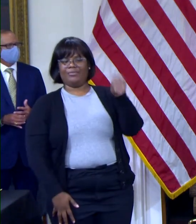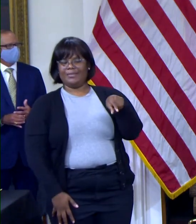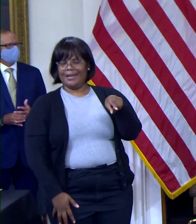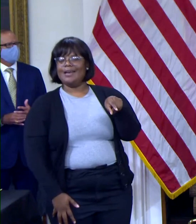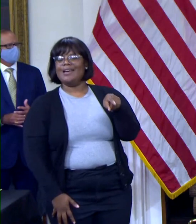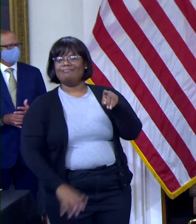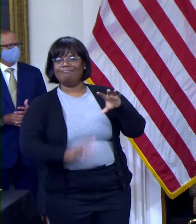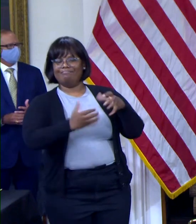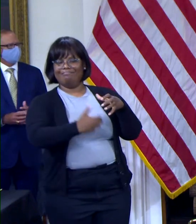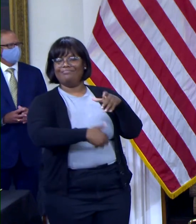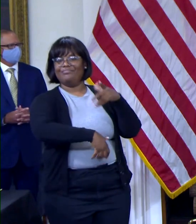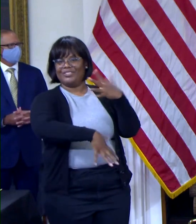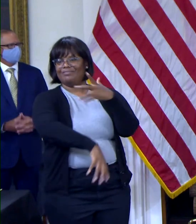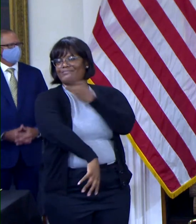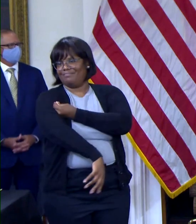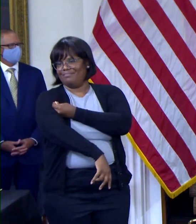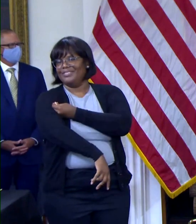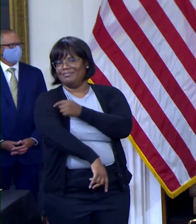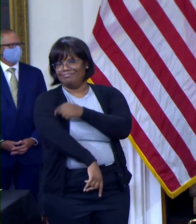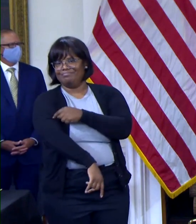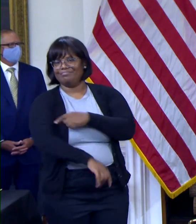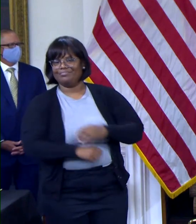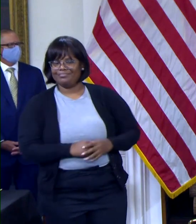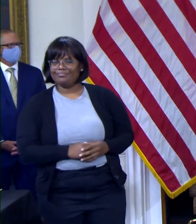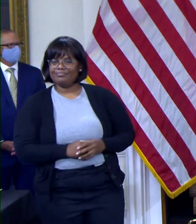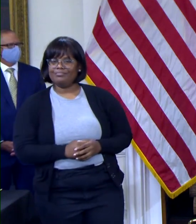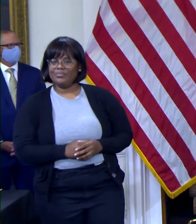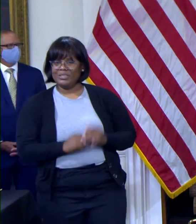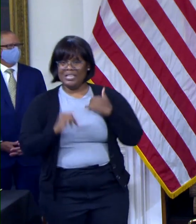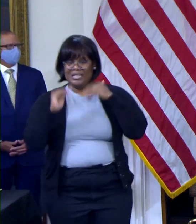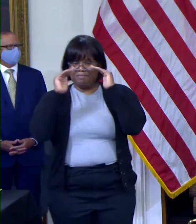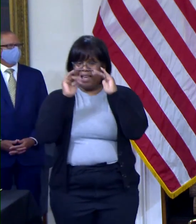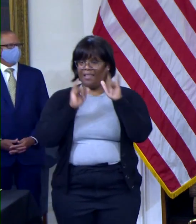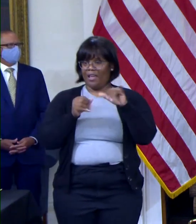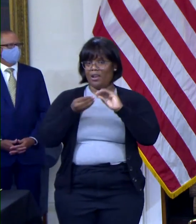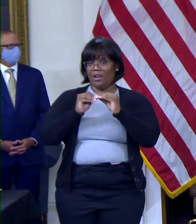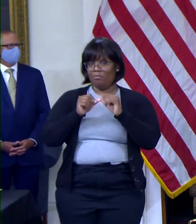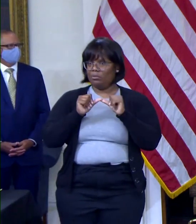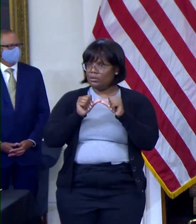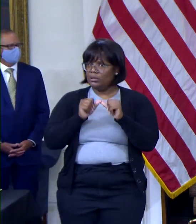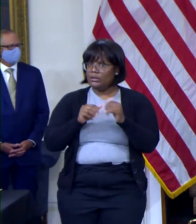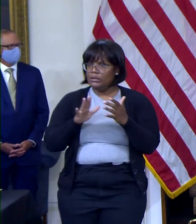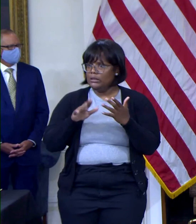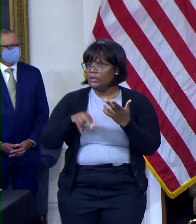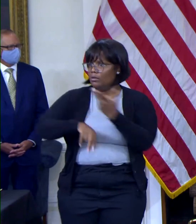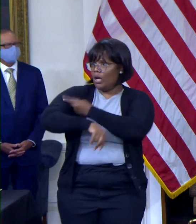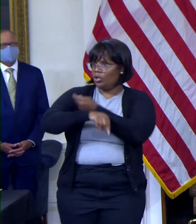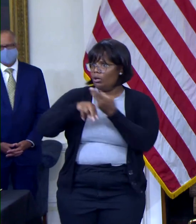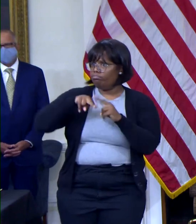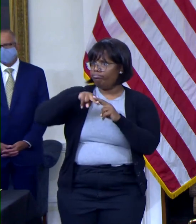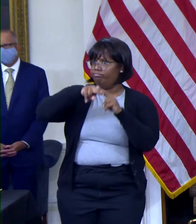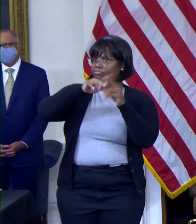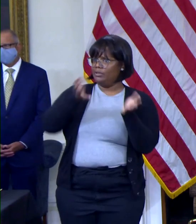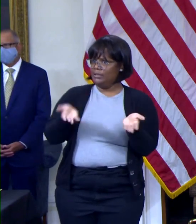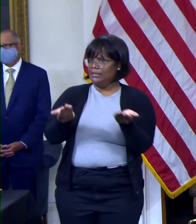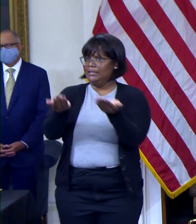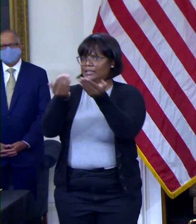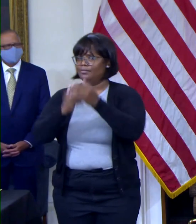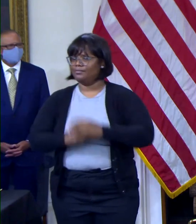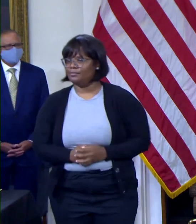it steadily grow. And we expect it to continue to grow significantly as we get closer to that deadline.